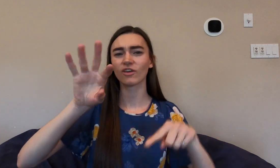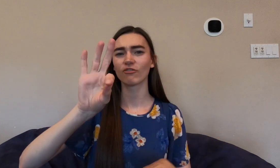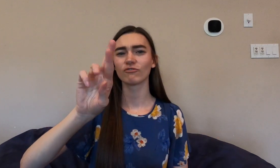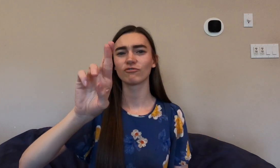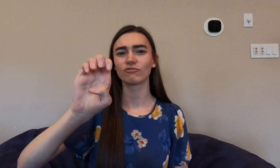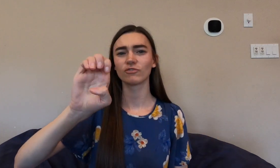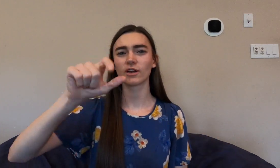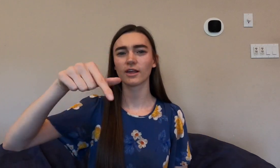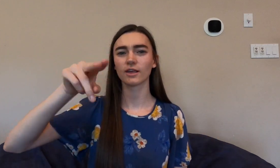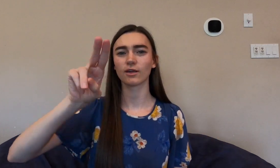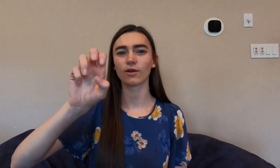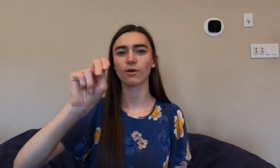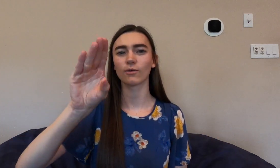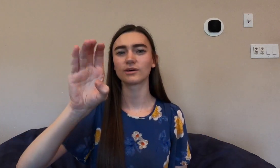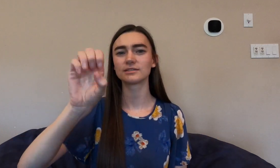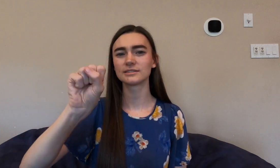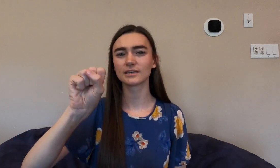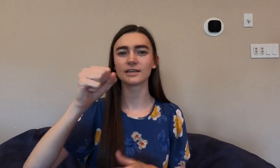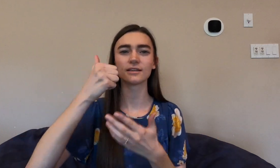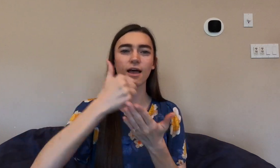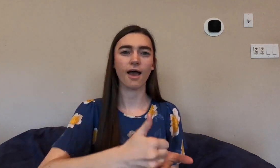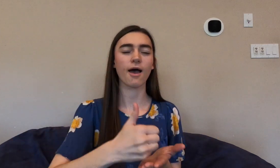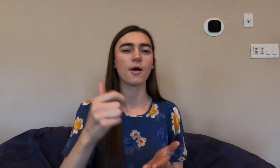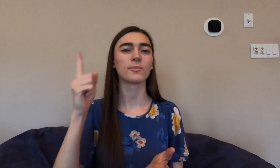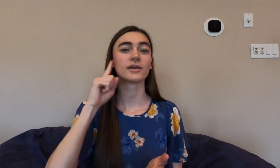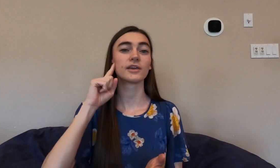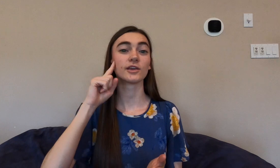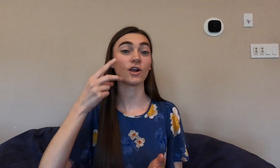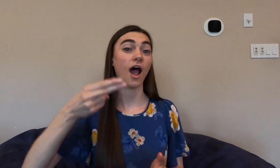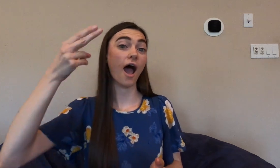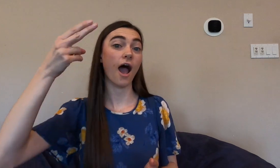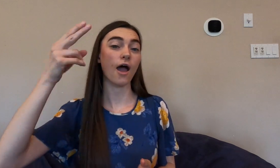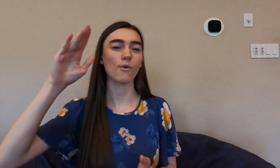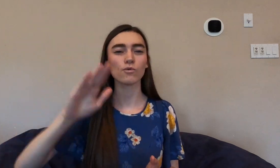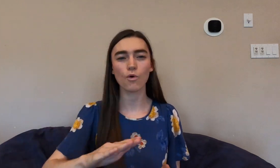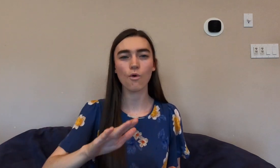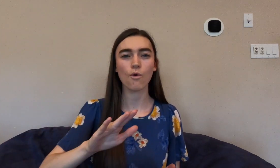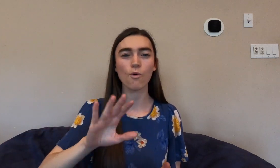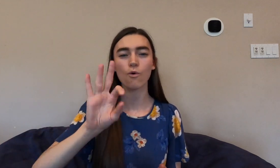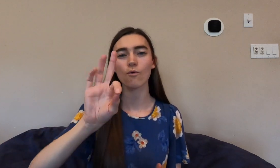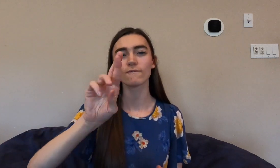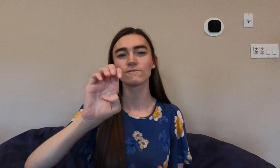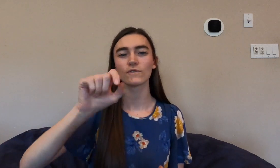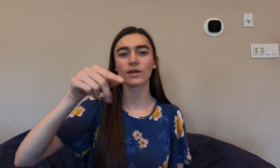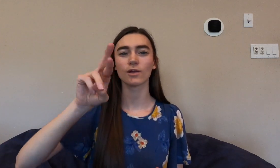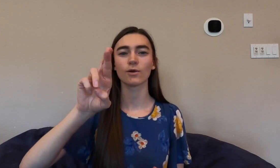frequencies to help hear high or low frequencies